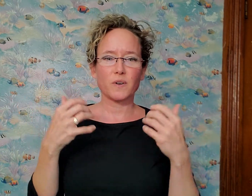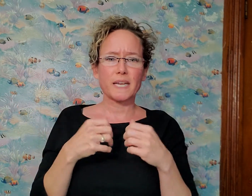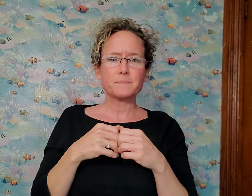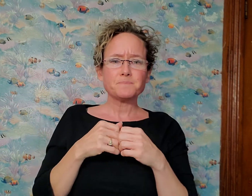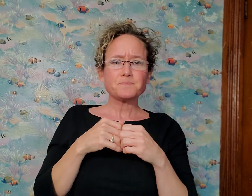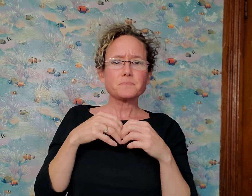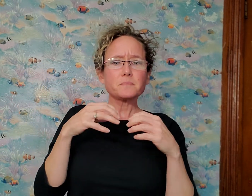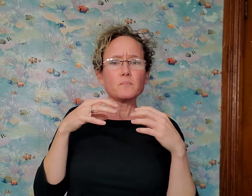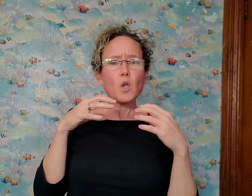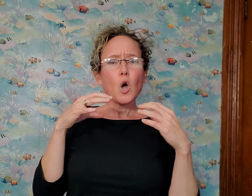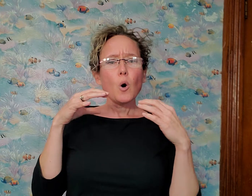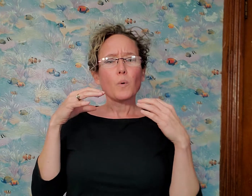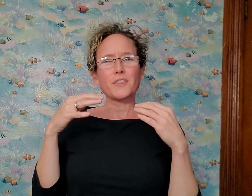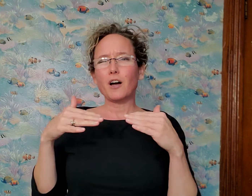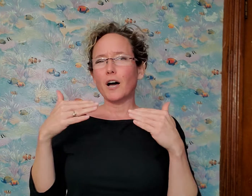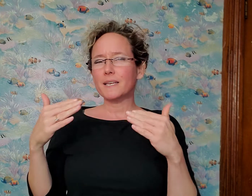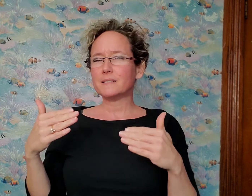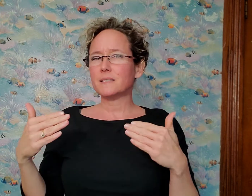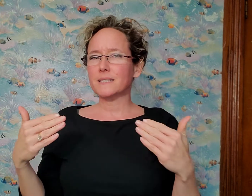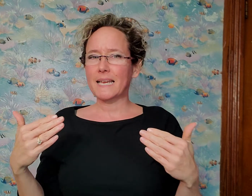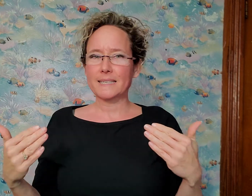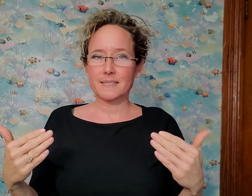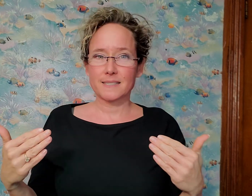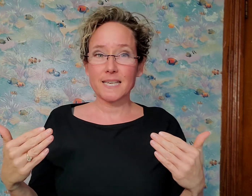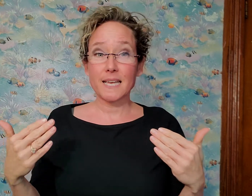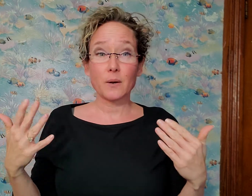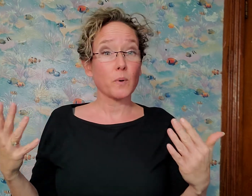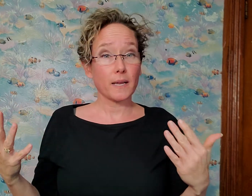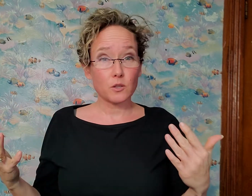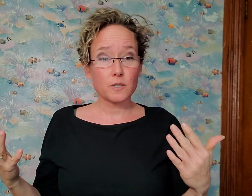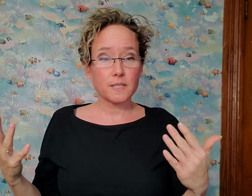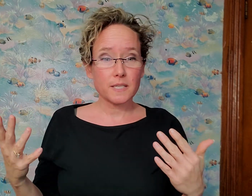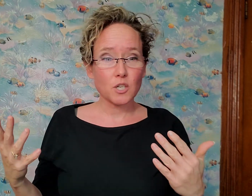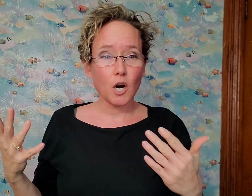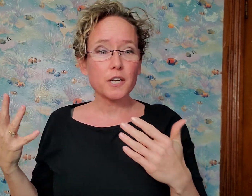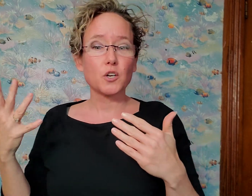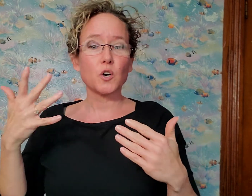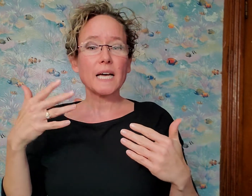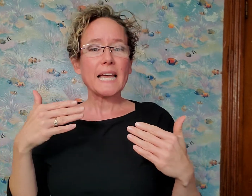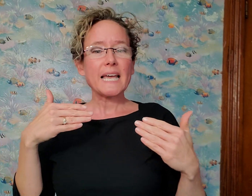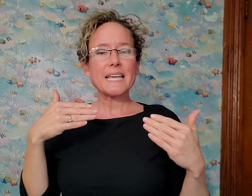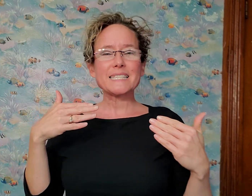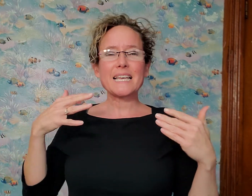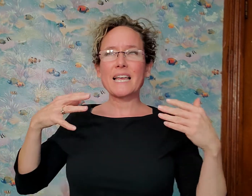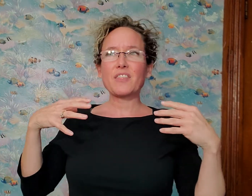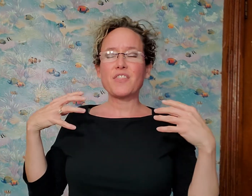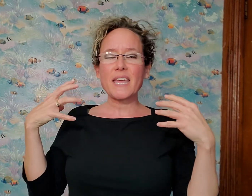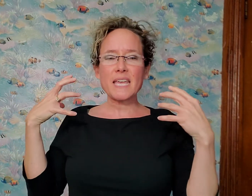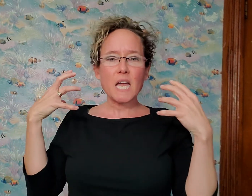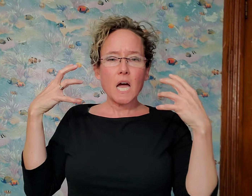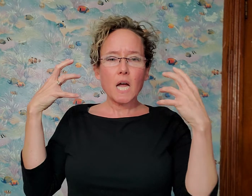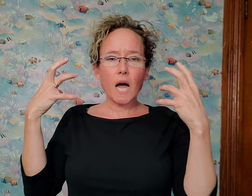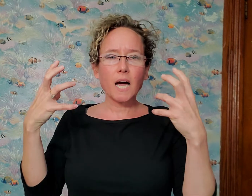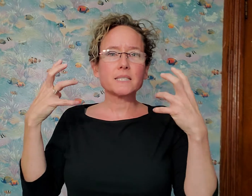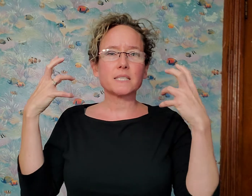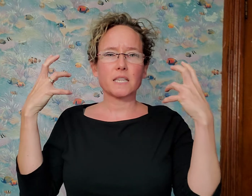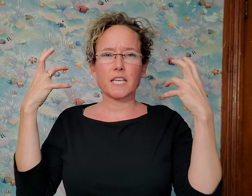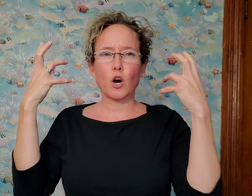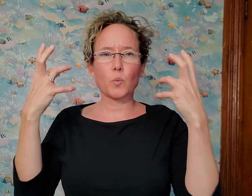funny. What the audience doesn't get to see and what I learned in this article is that they constantly are